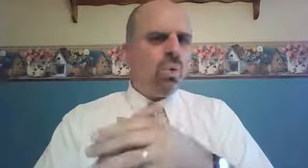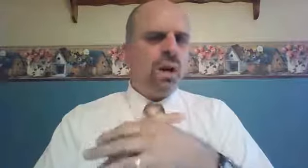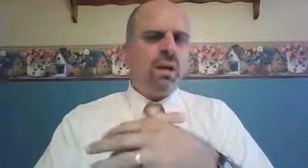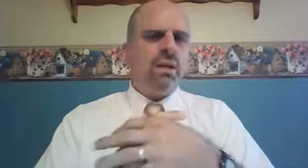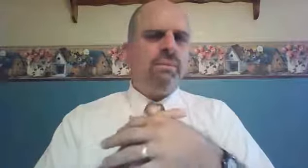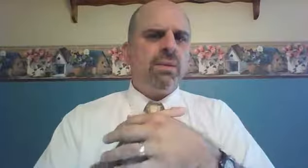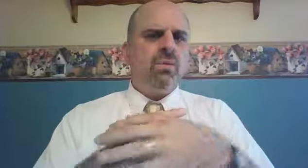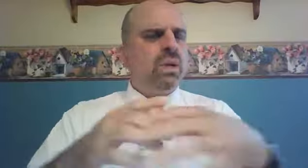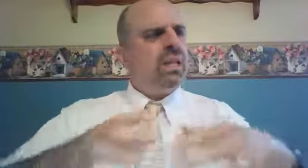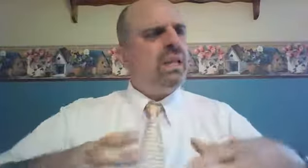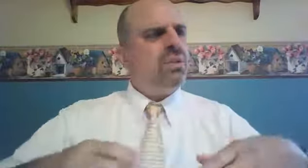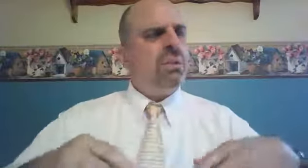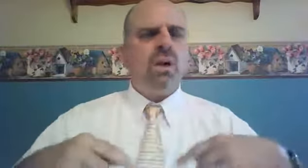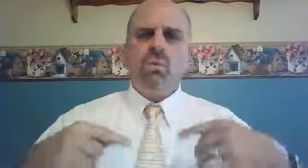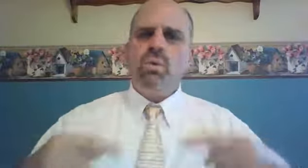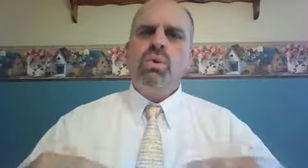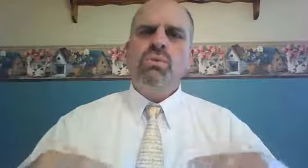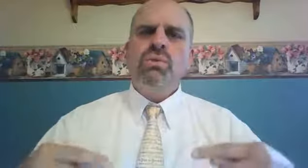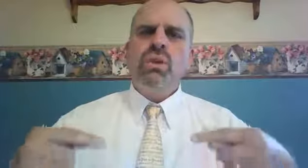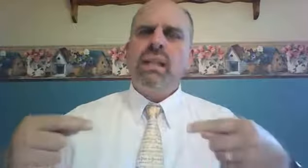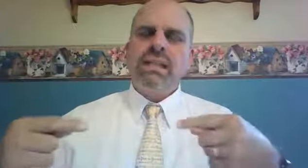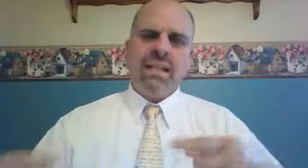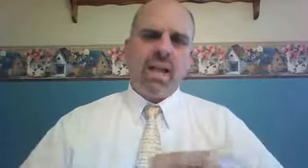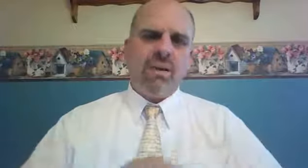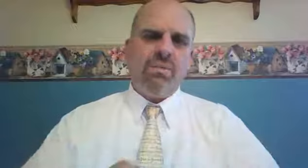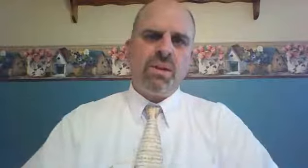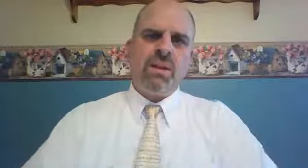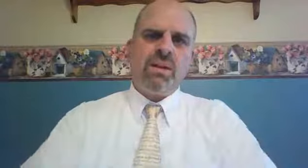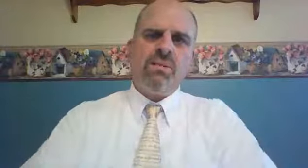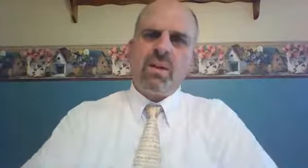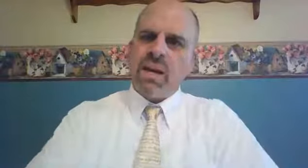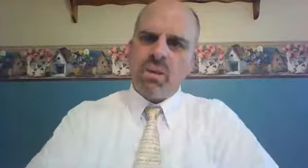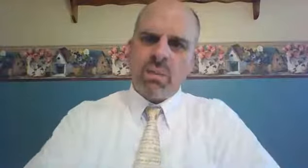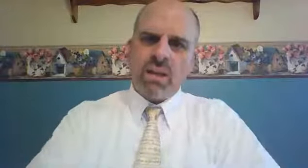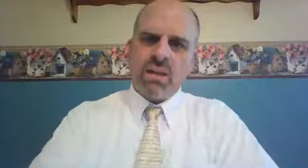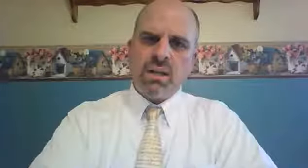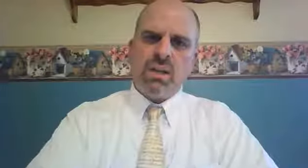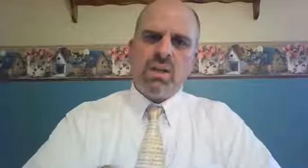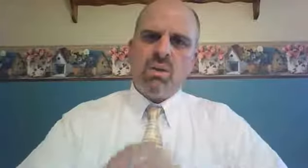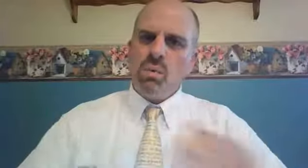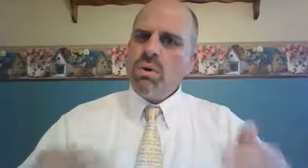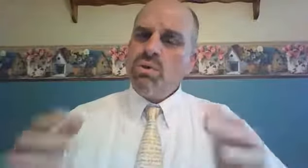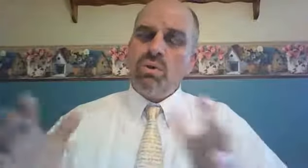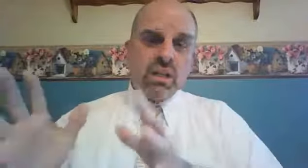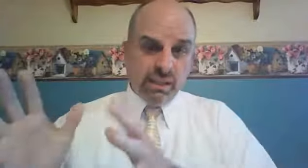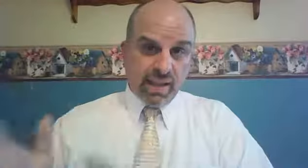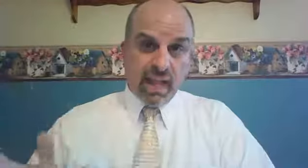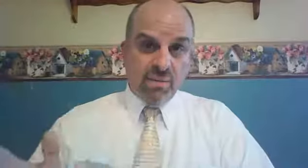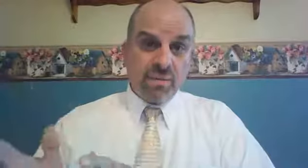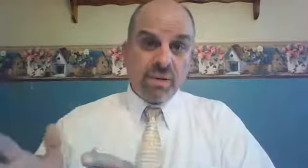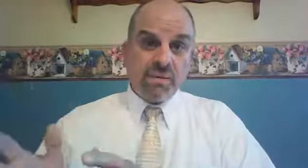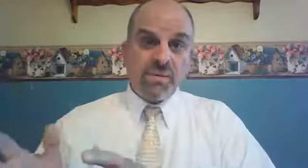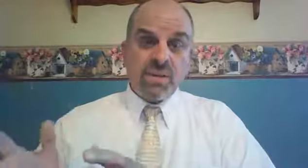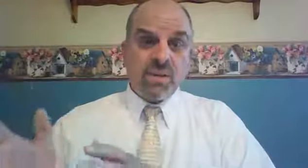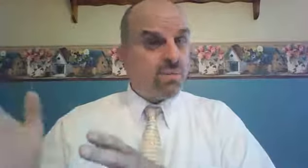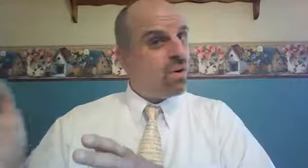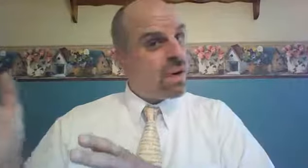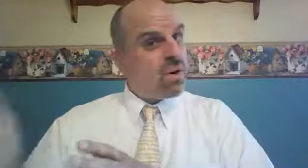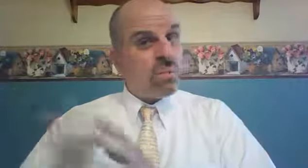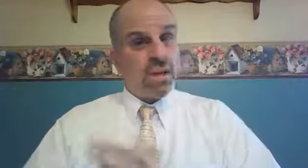one really is about Ruth's love for Naomi. Ruth's love for Naomi.